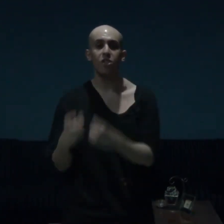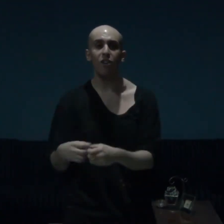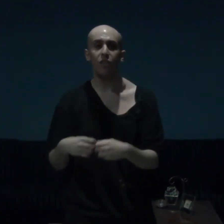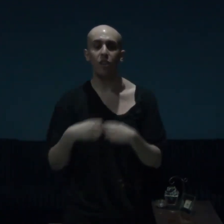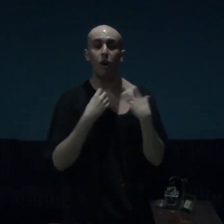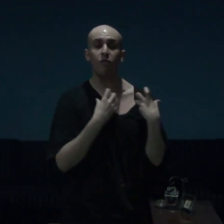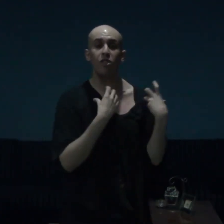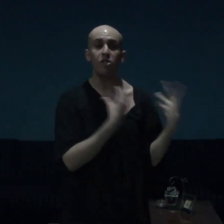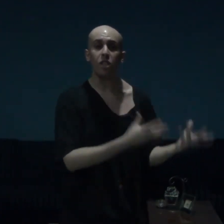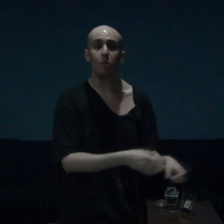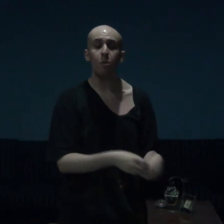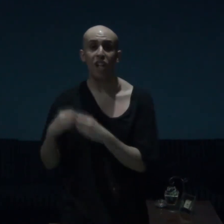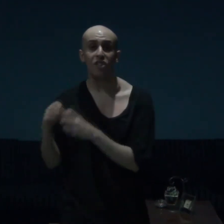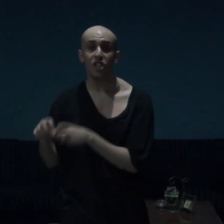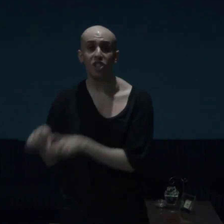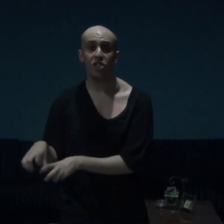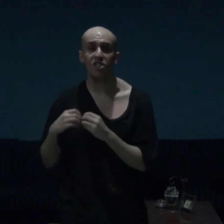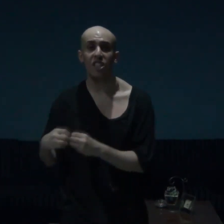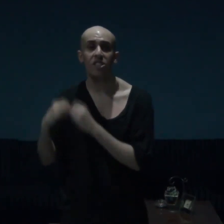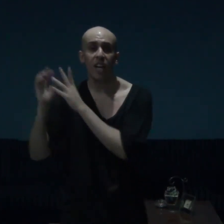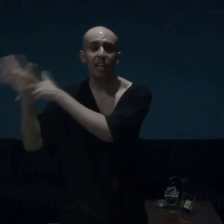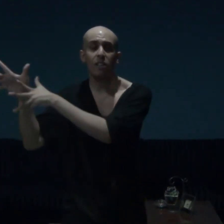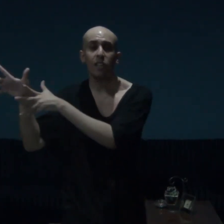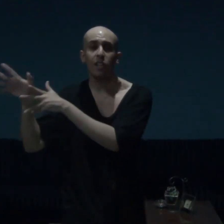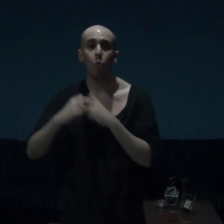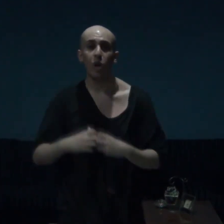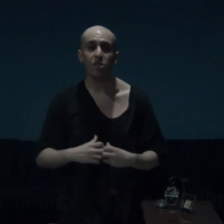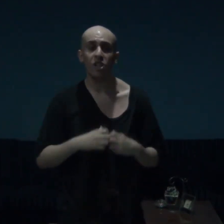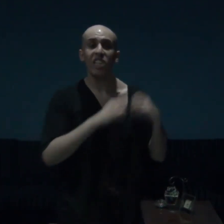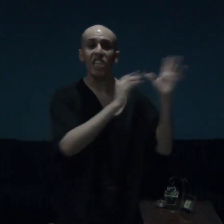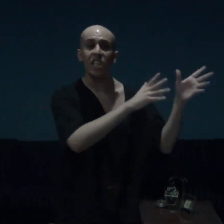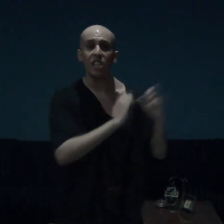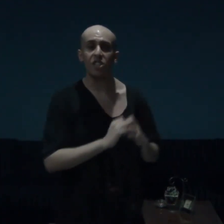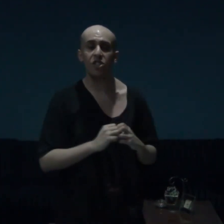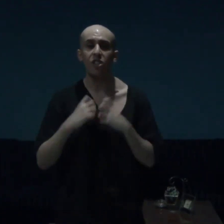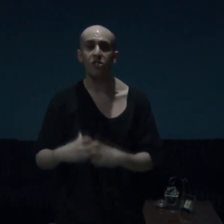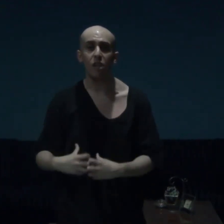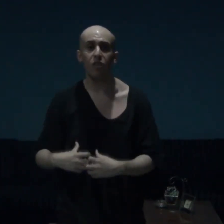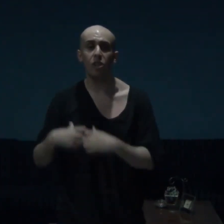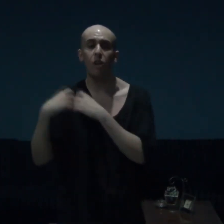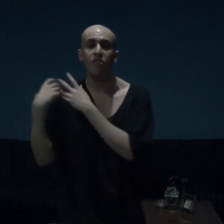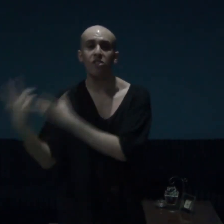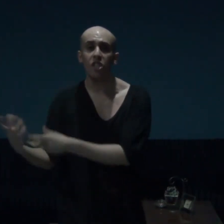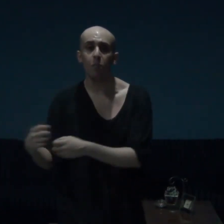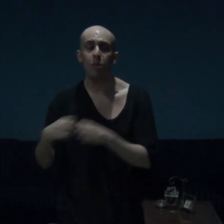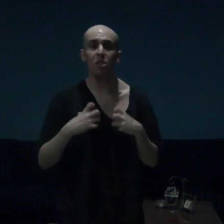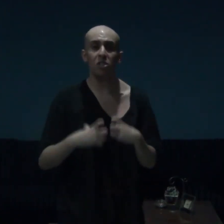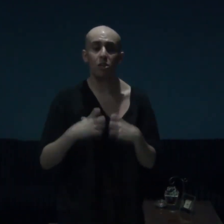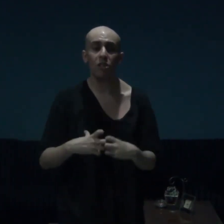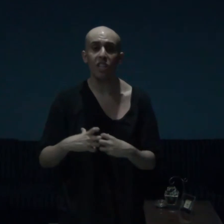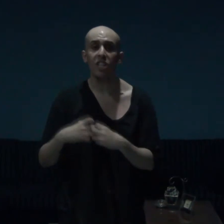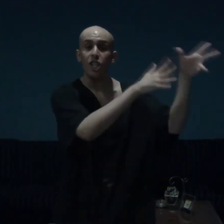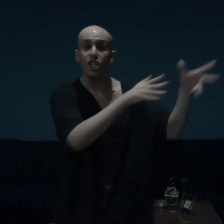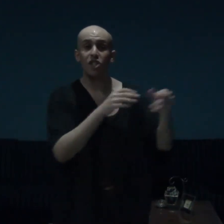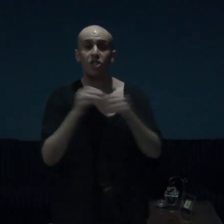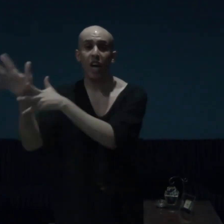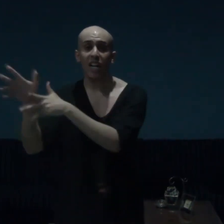devil of the deep, and this is exactly what Lee is, the devil of the deep, Mr. Lee is that